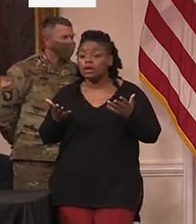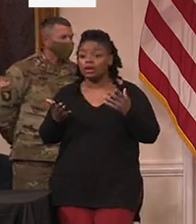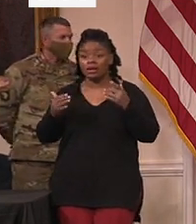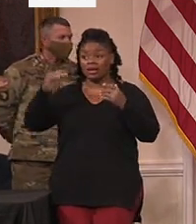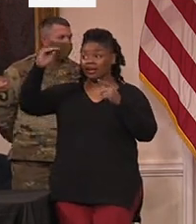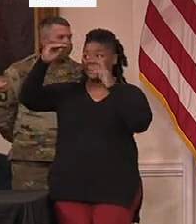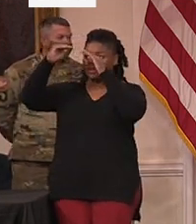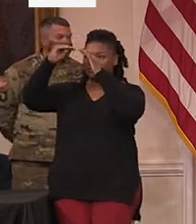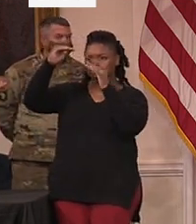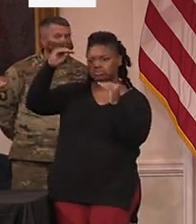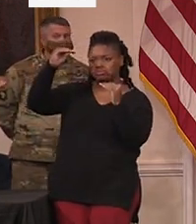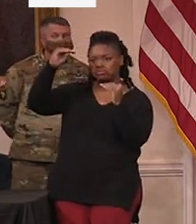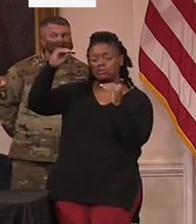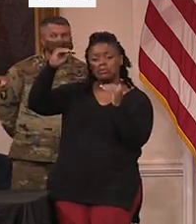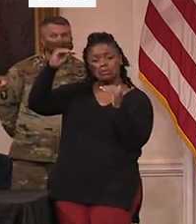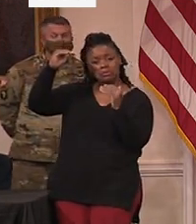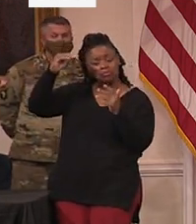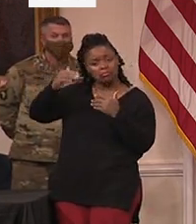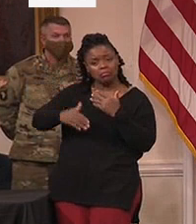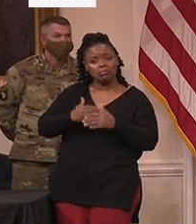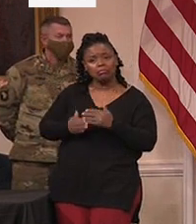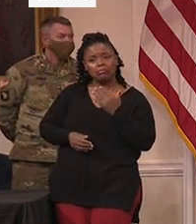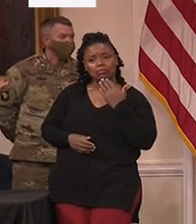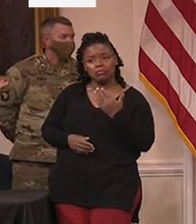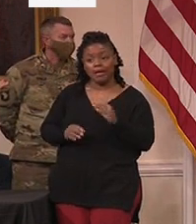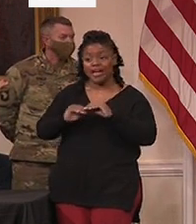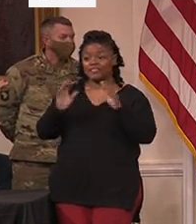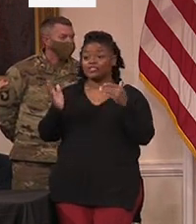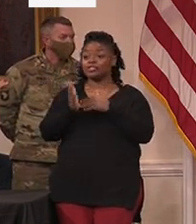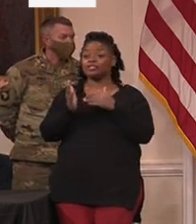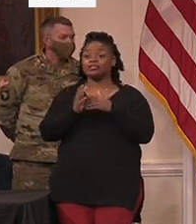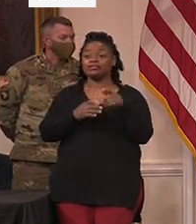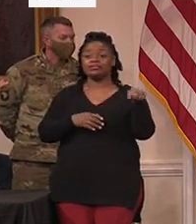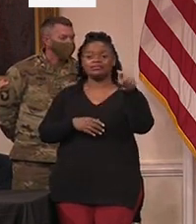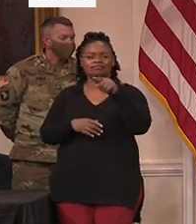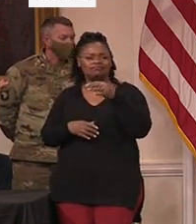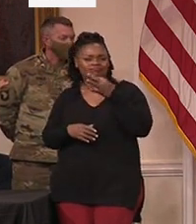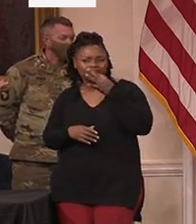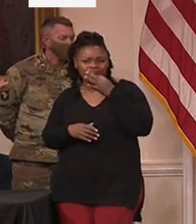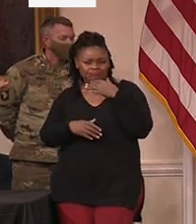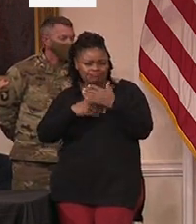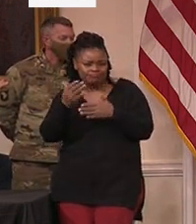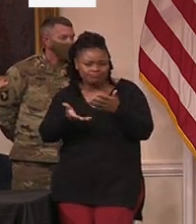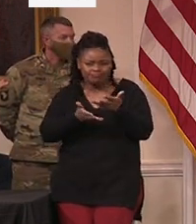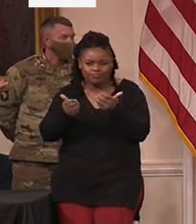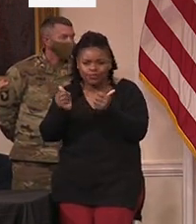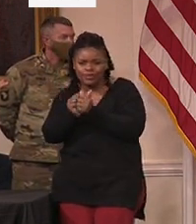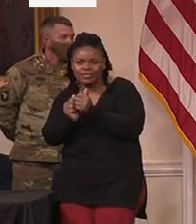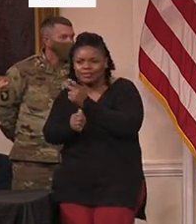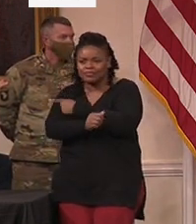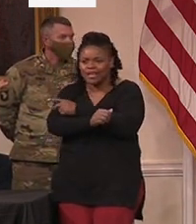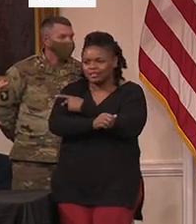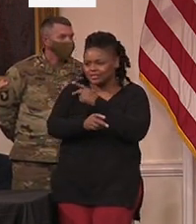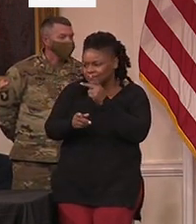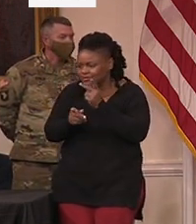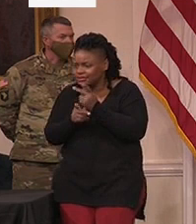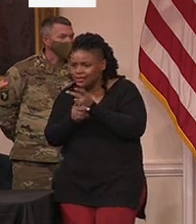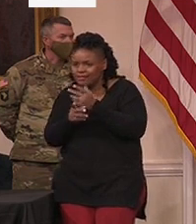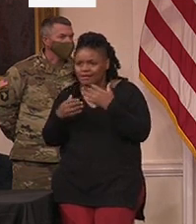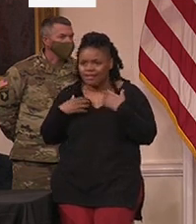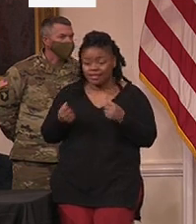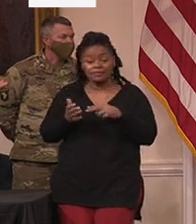Better treatments have clearly helped to improve our ability to fight the virus and to keep our hospitalization stable.